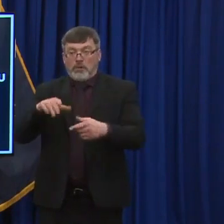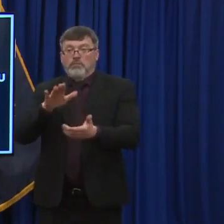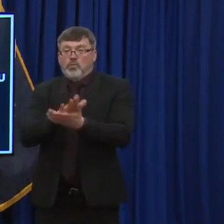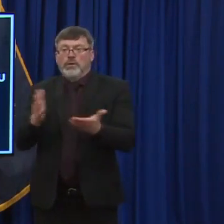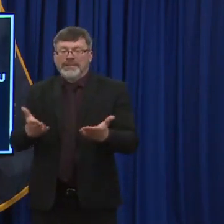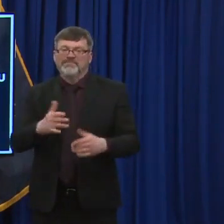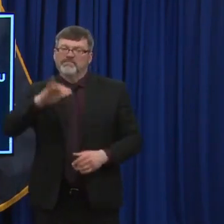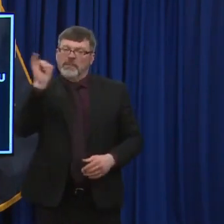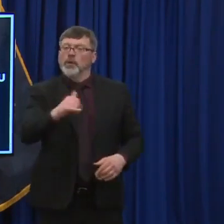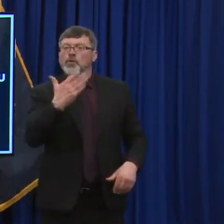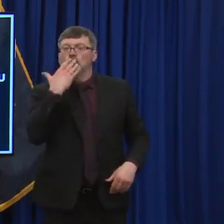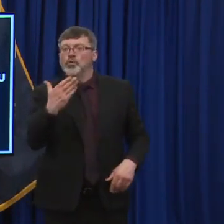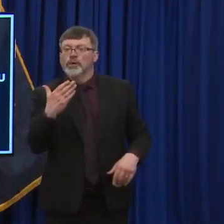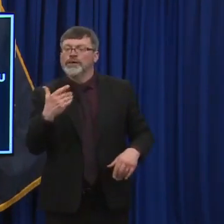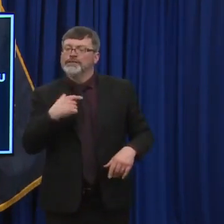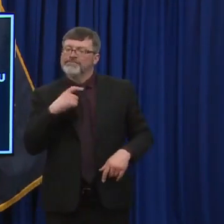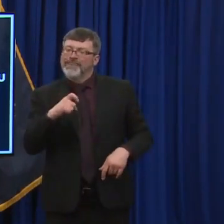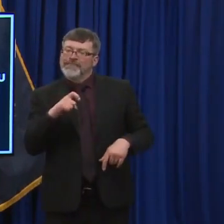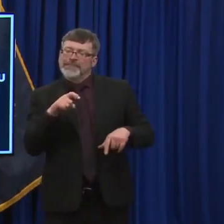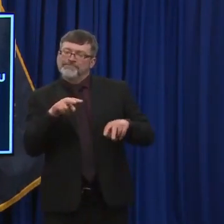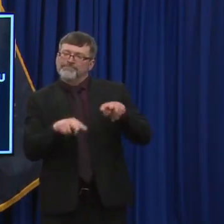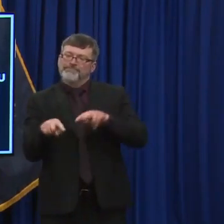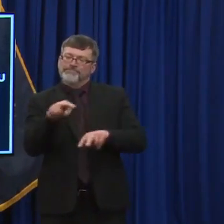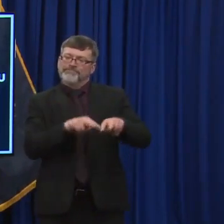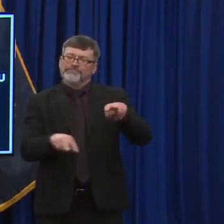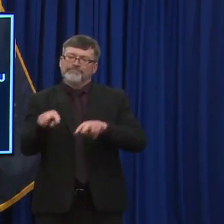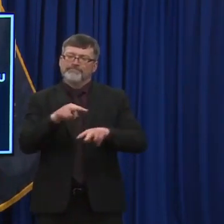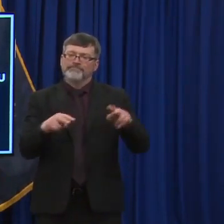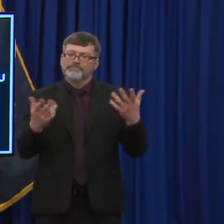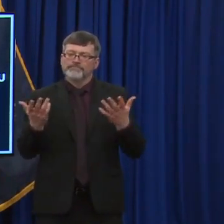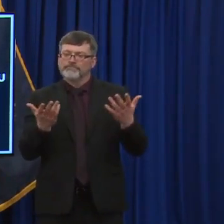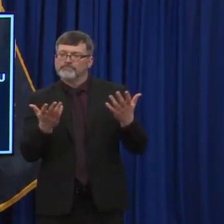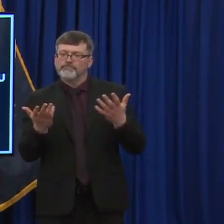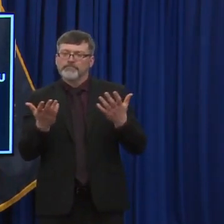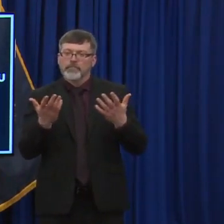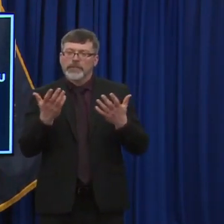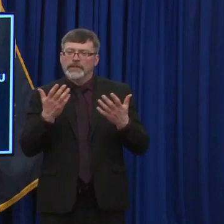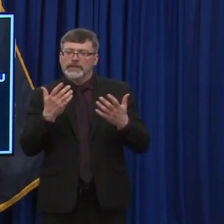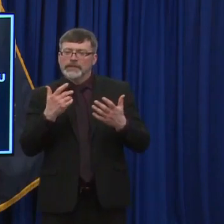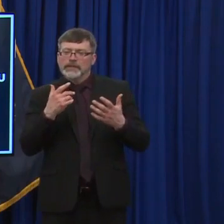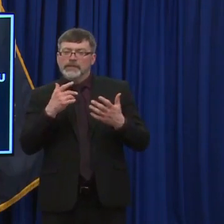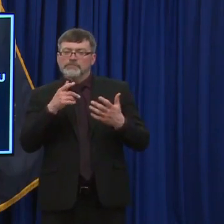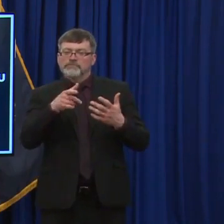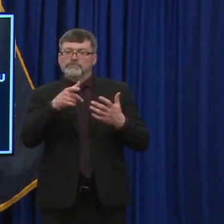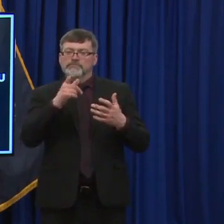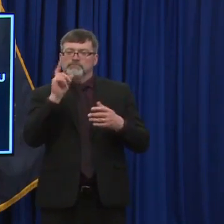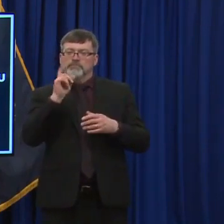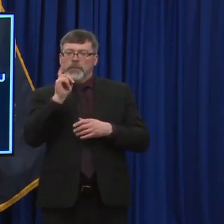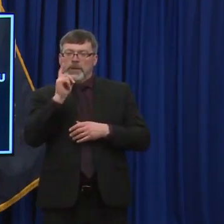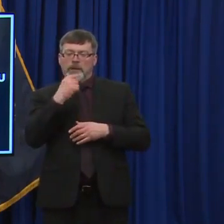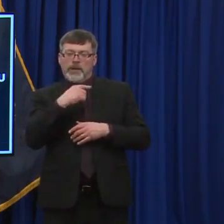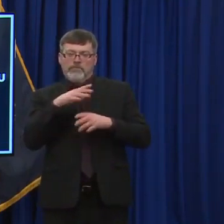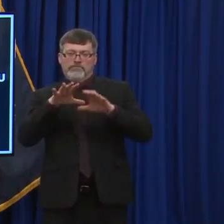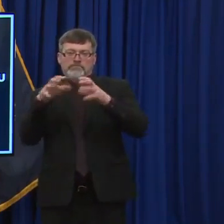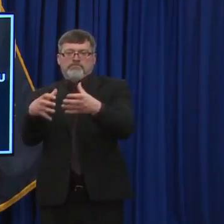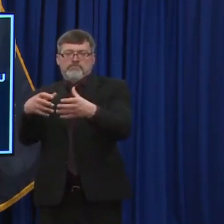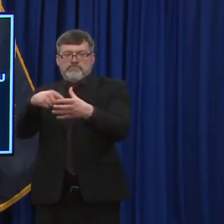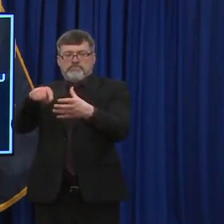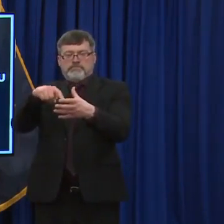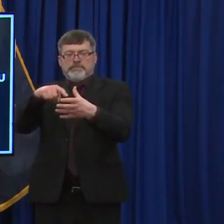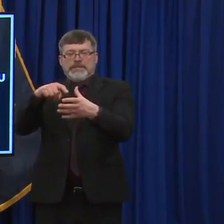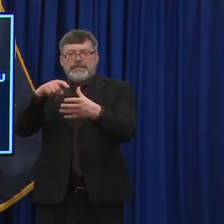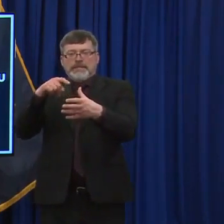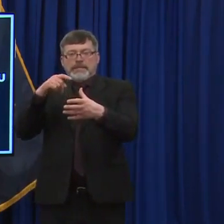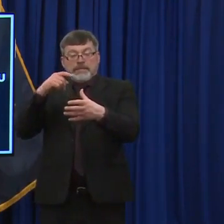of look at before we, that's one of, there's probably that group and maybe three or four other demographics and potential, uh, call them in and outside residents,